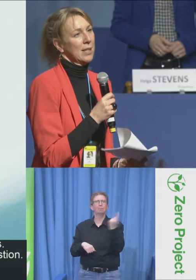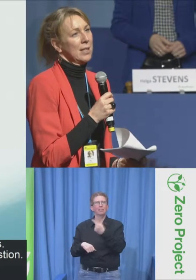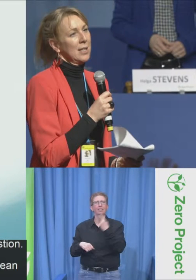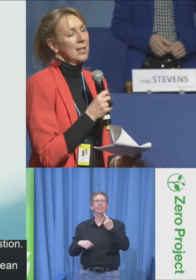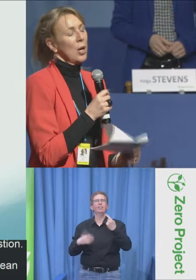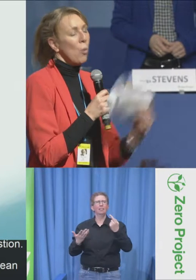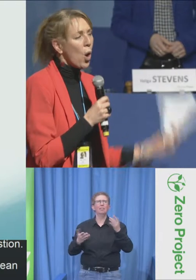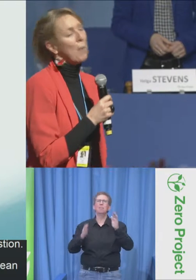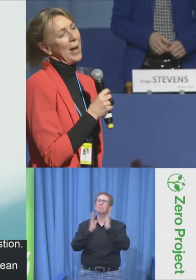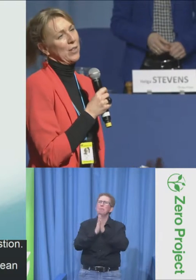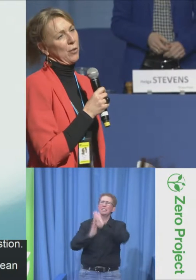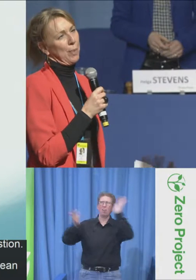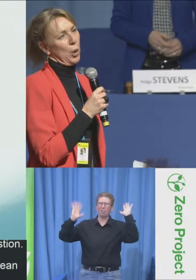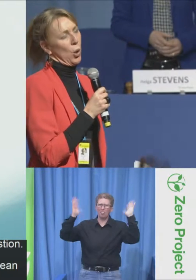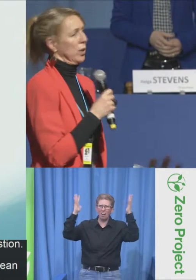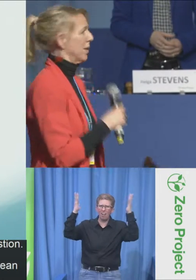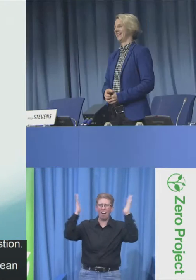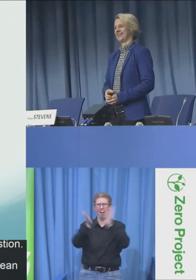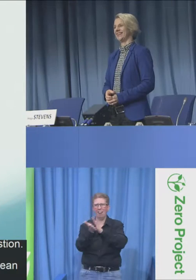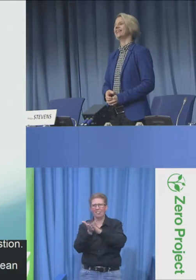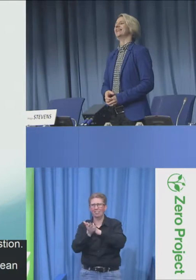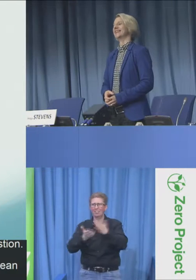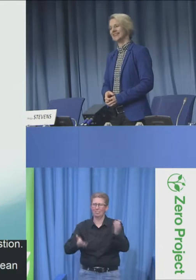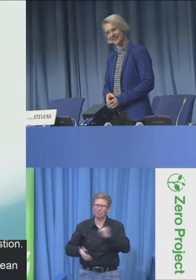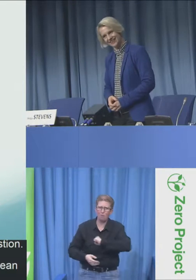everybody. Warm round of applause.